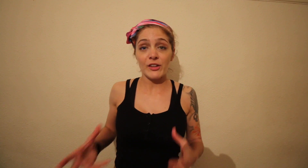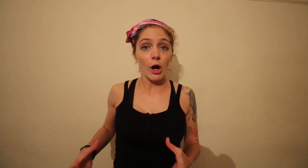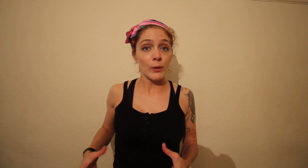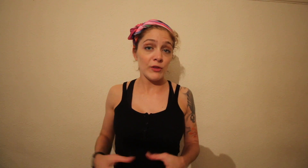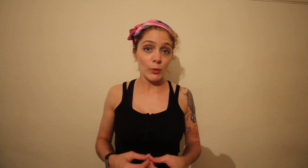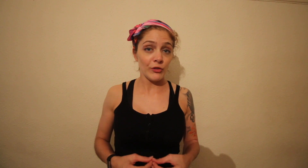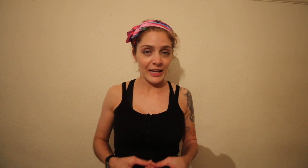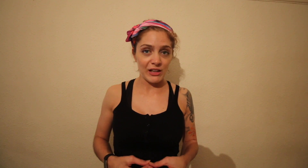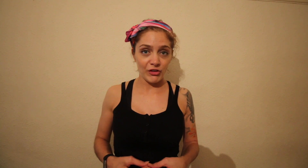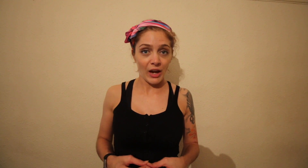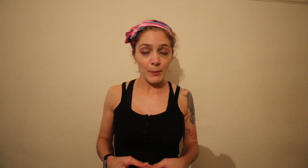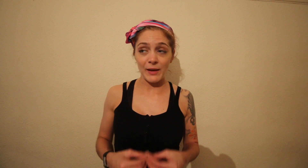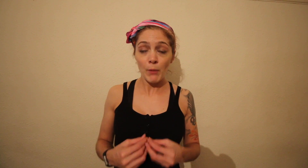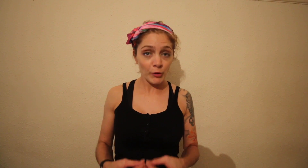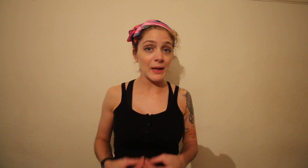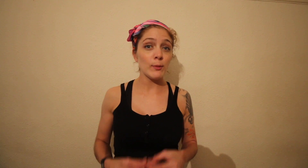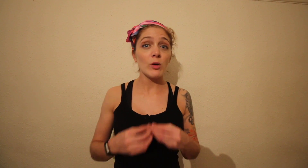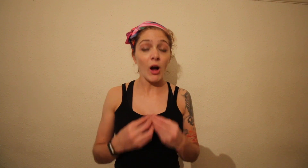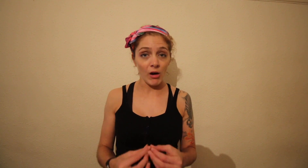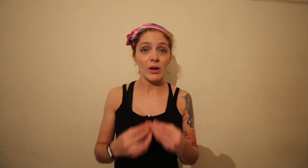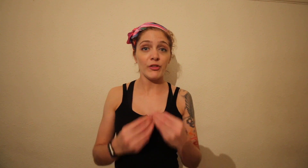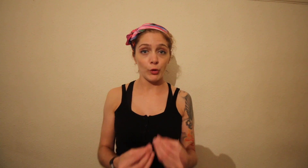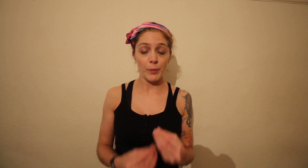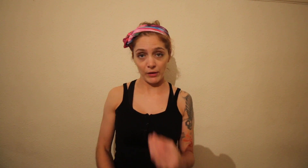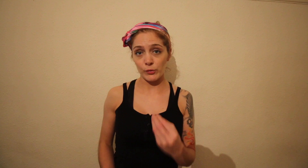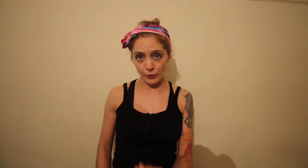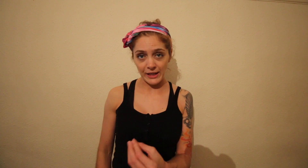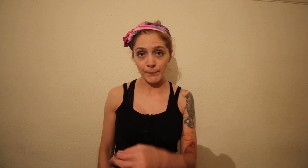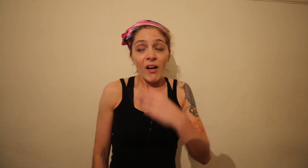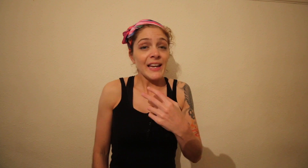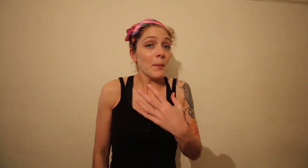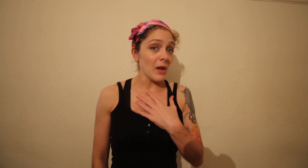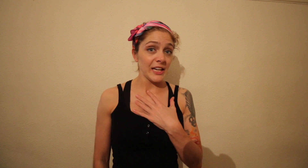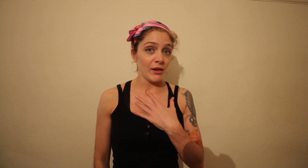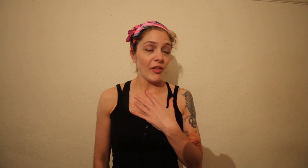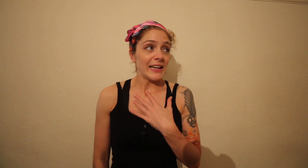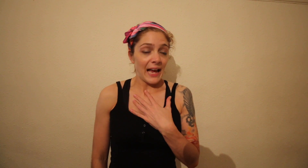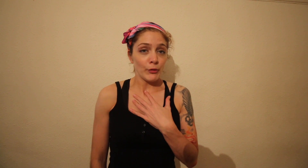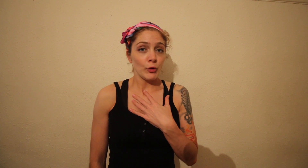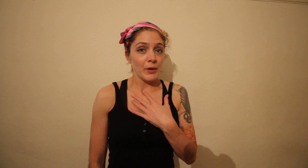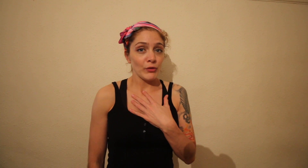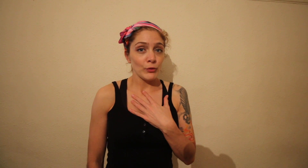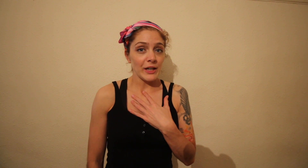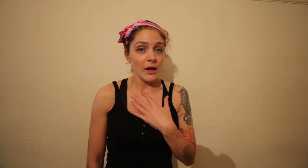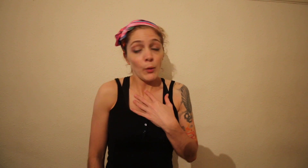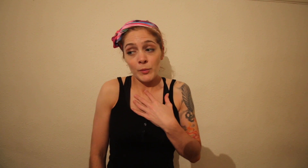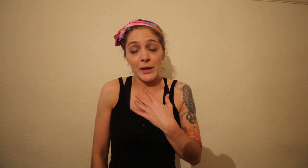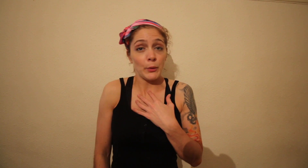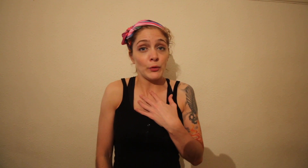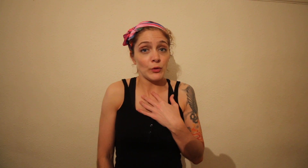to go if you want to get into shape and most people can't afford a personal trainer. I am lucky enough that I can afford a personal trainer, I wouldn't be able to afford